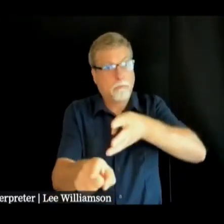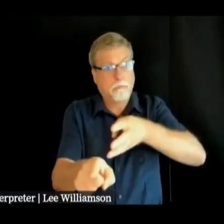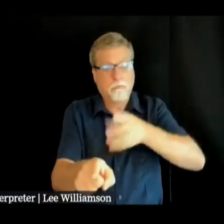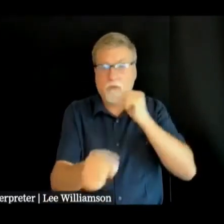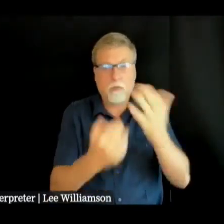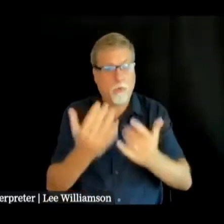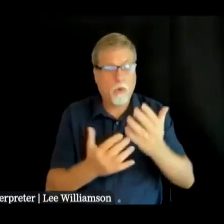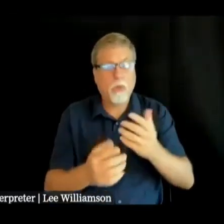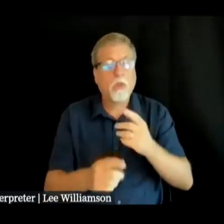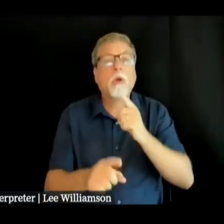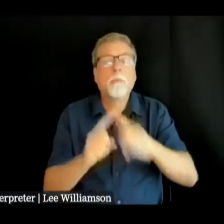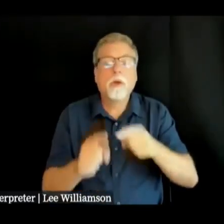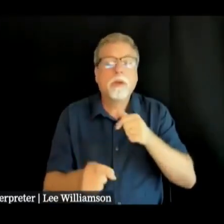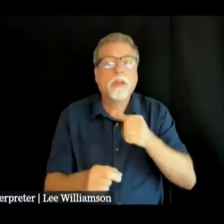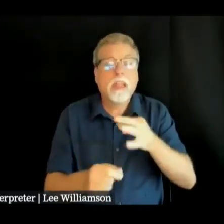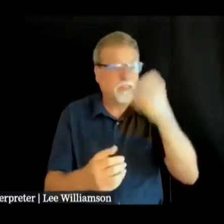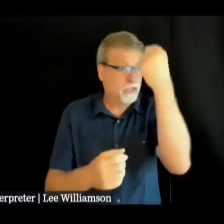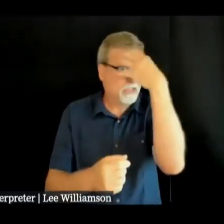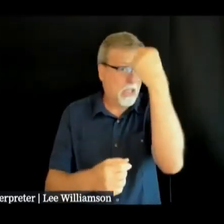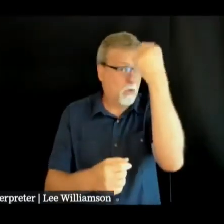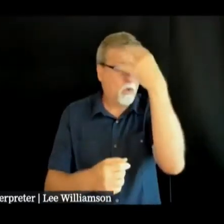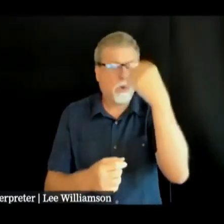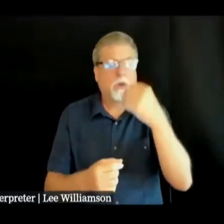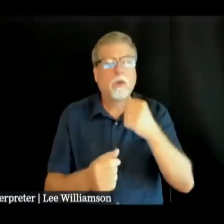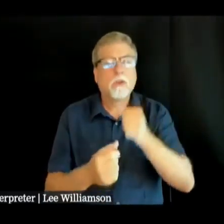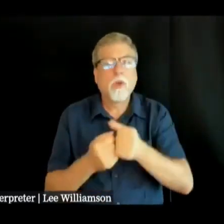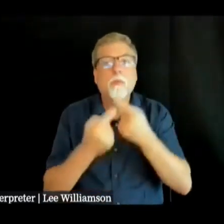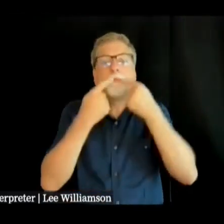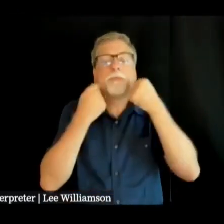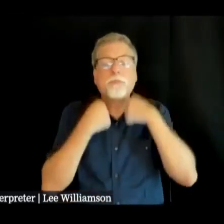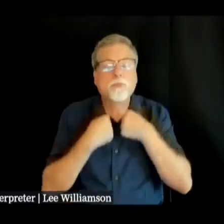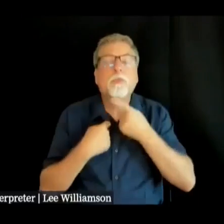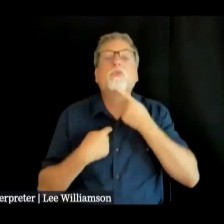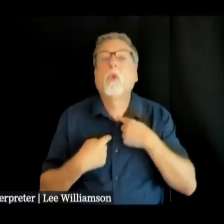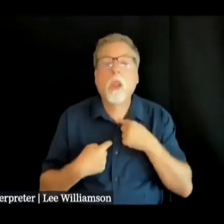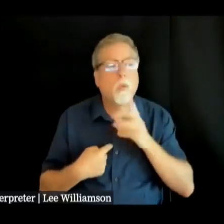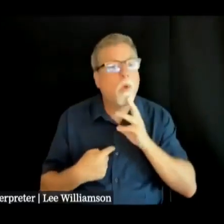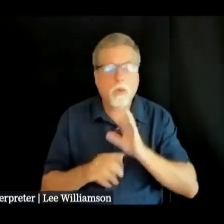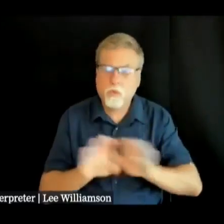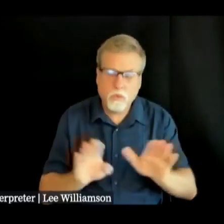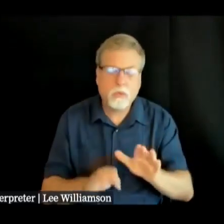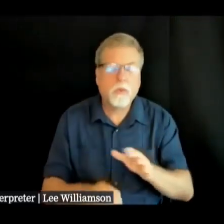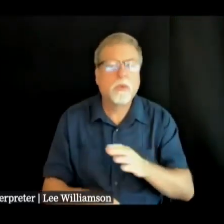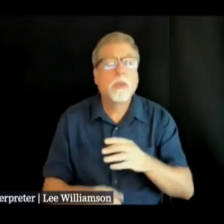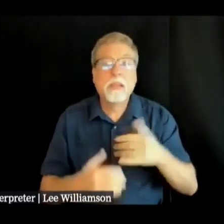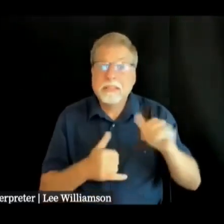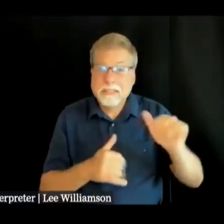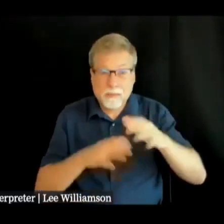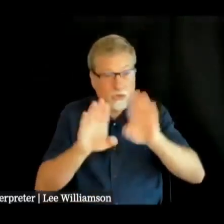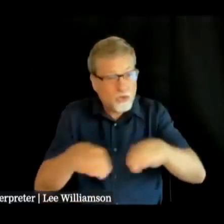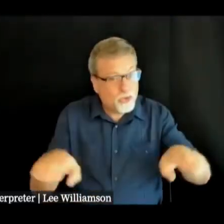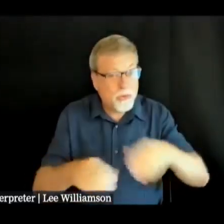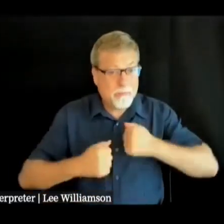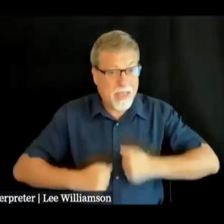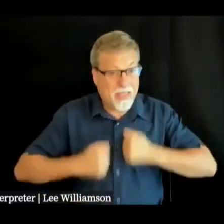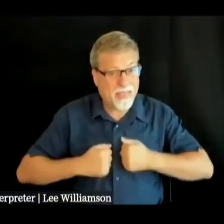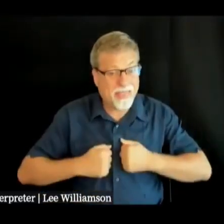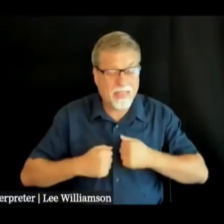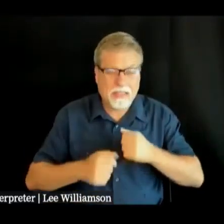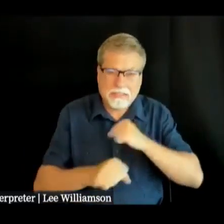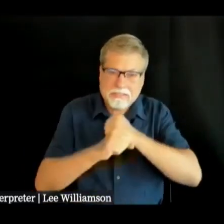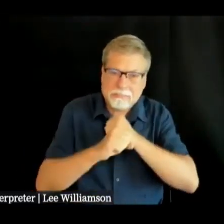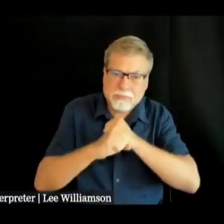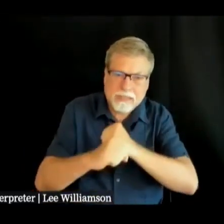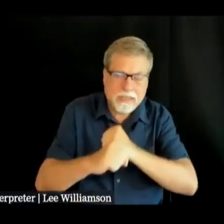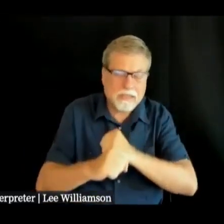children need to be monitored to make sure they don't swallow any water in the bath or anything like that and infants probably a good idea to give them the sponge bath